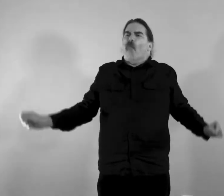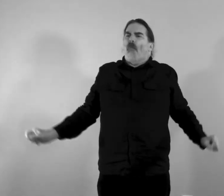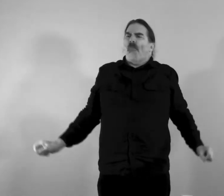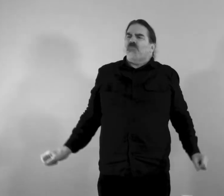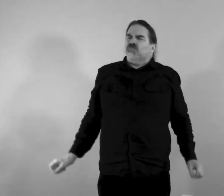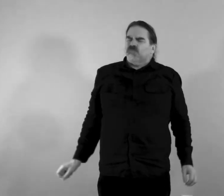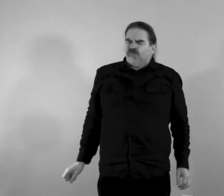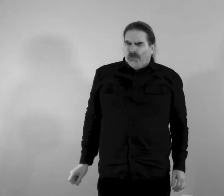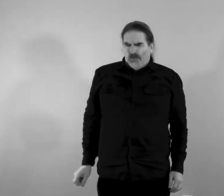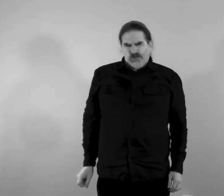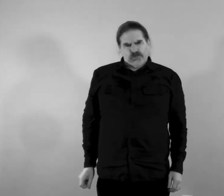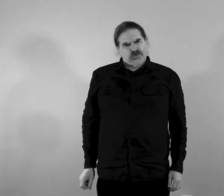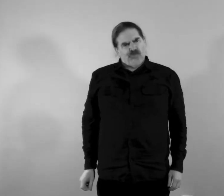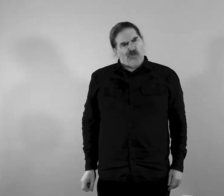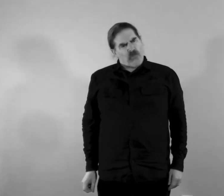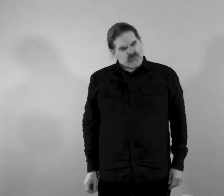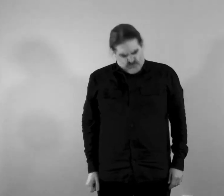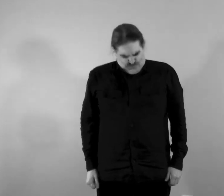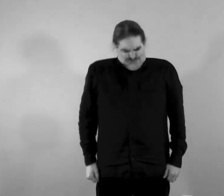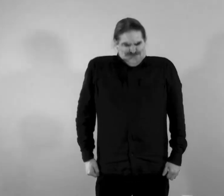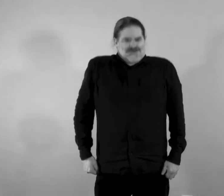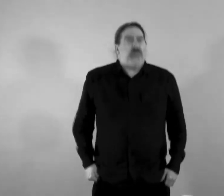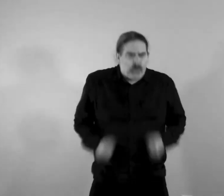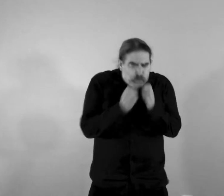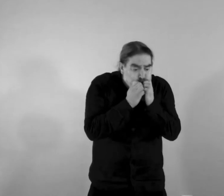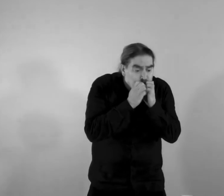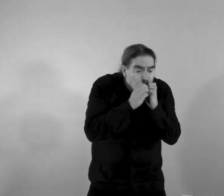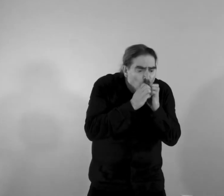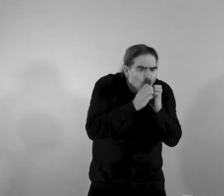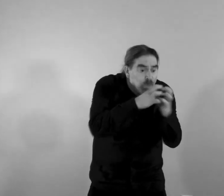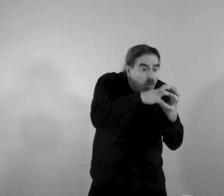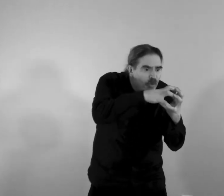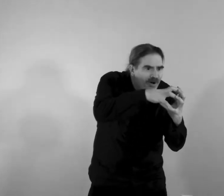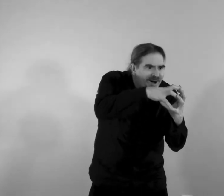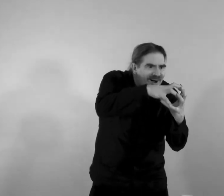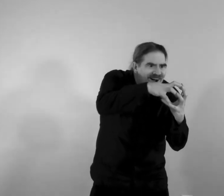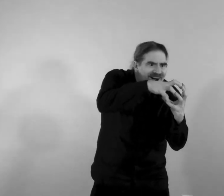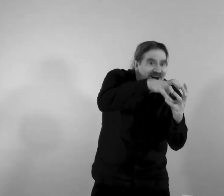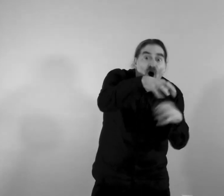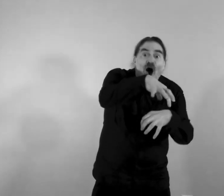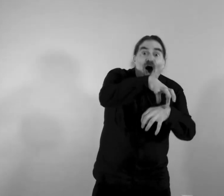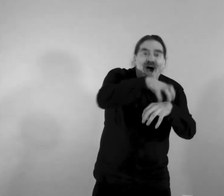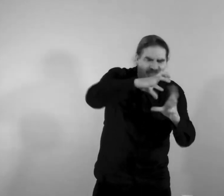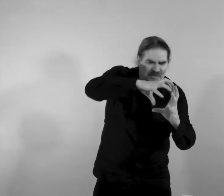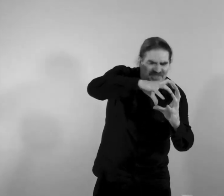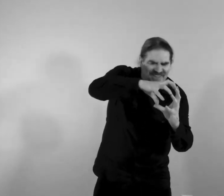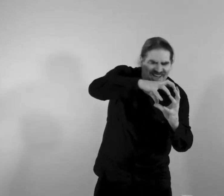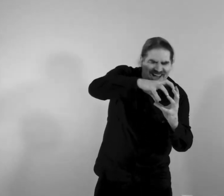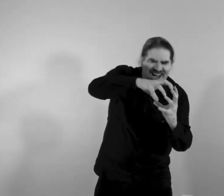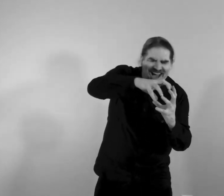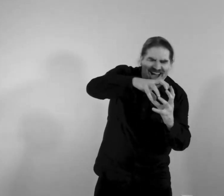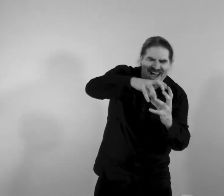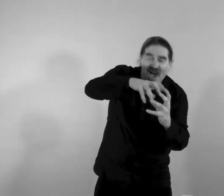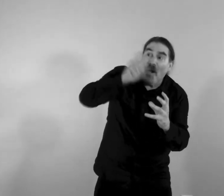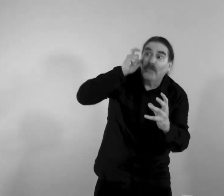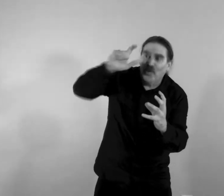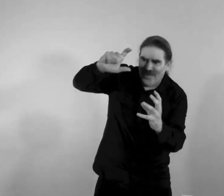He blows a fog of the earth and the moon.